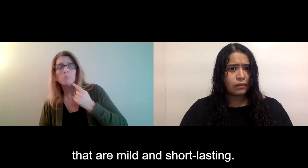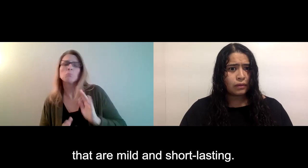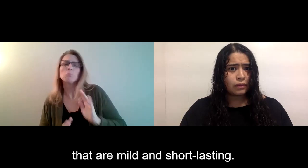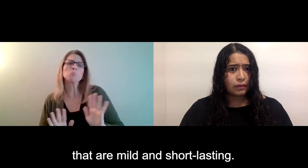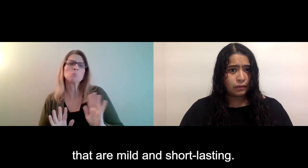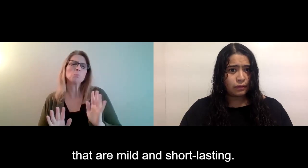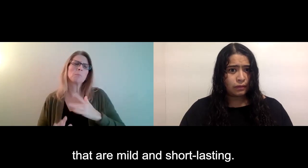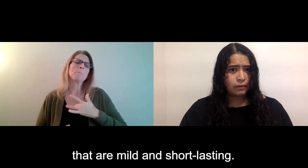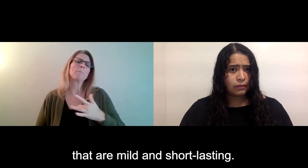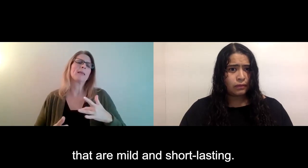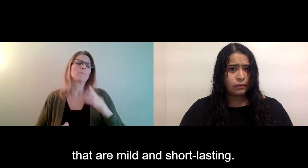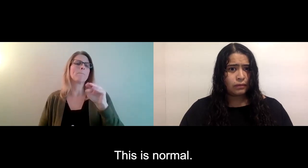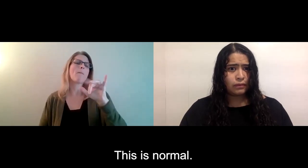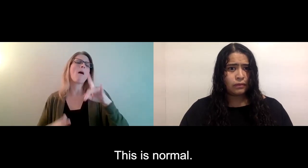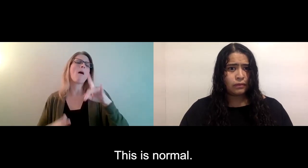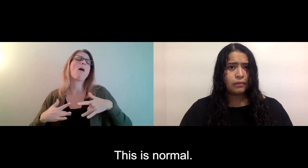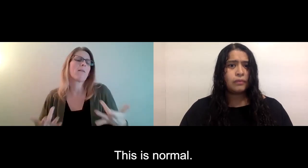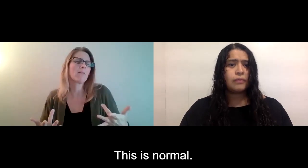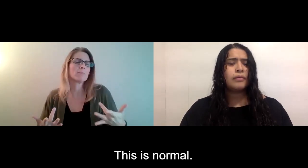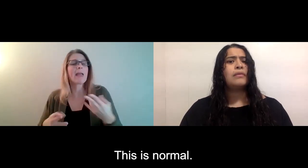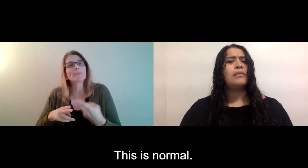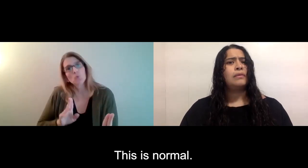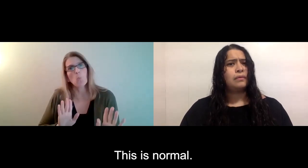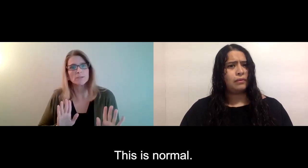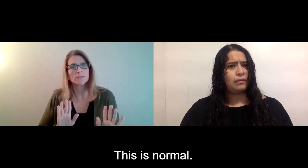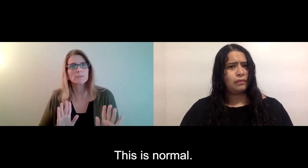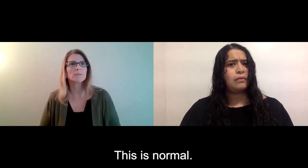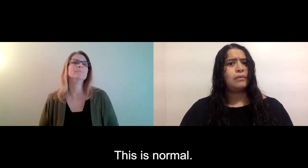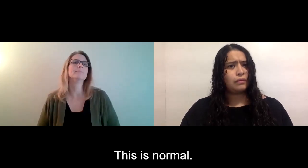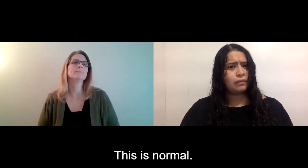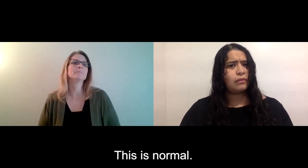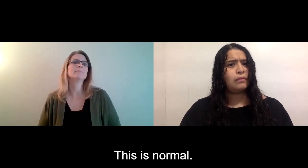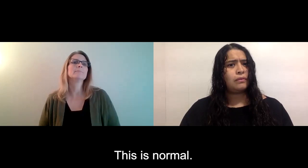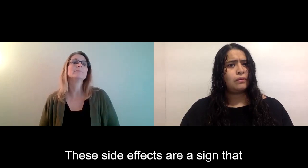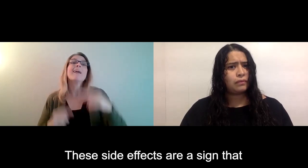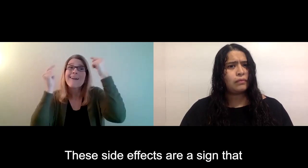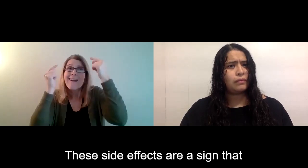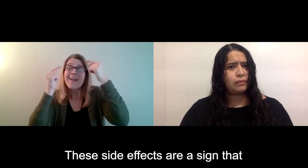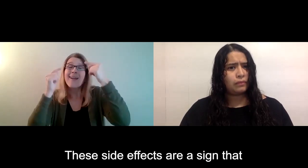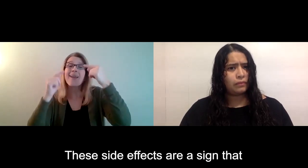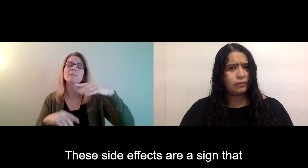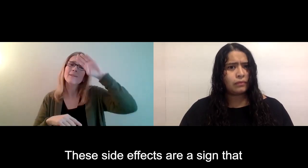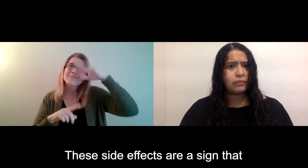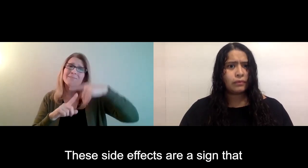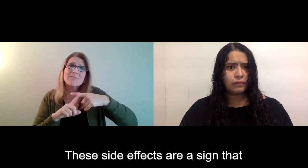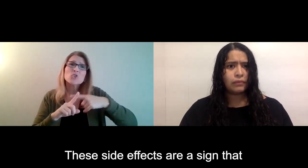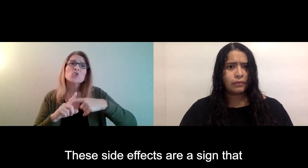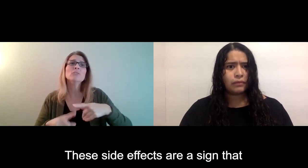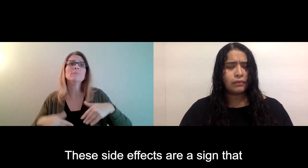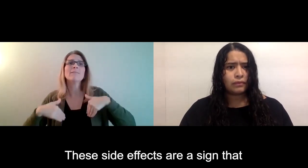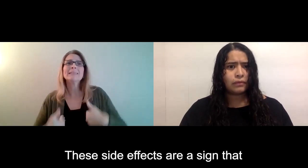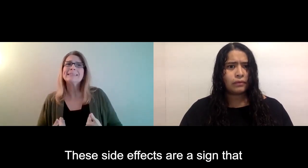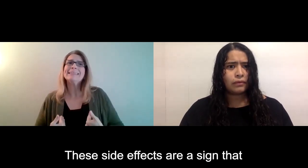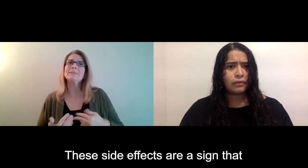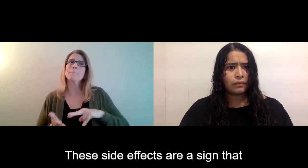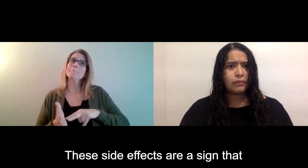mild and short-lasting, but this is normal. These side effects are a sign that your body is already working